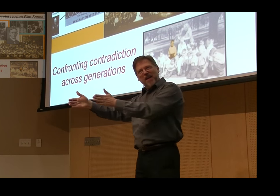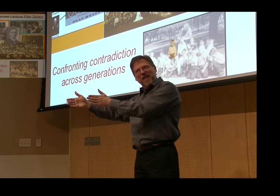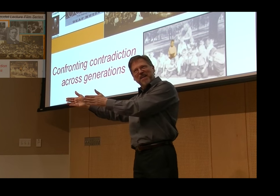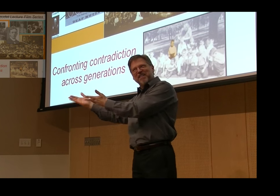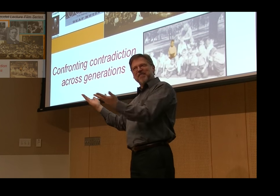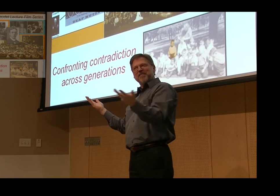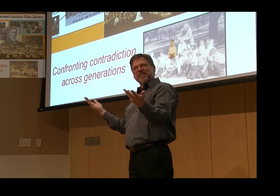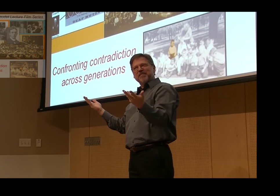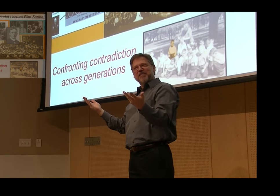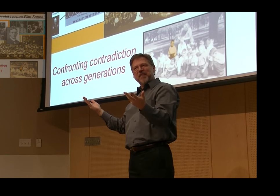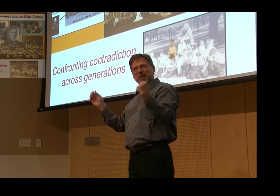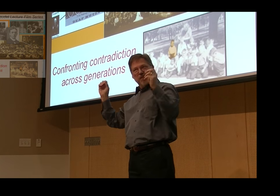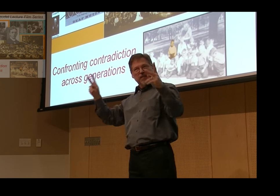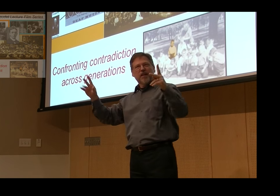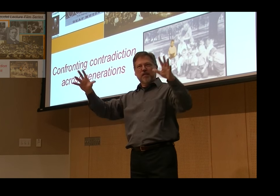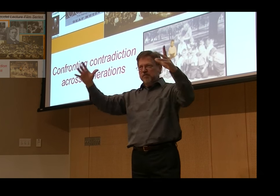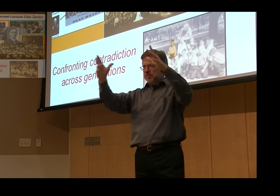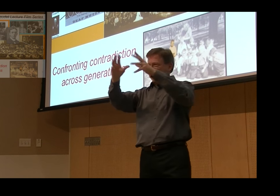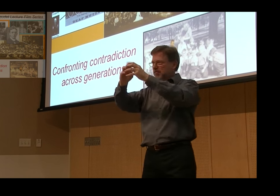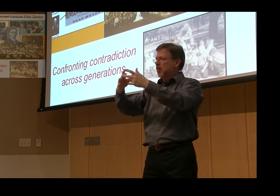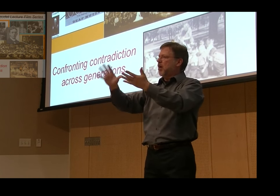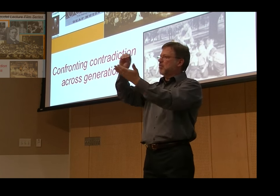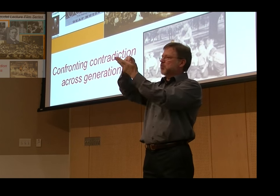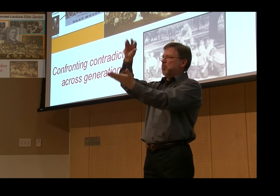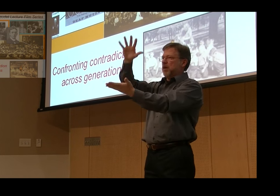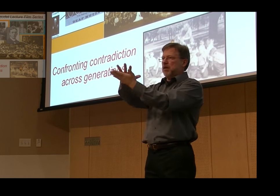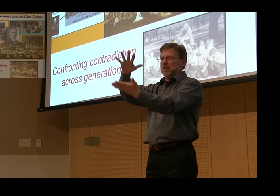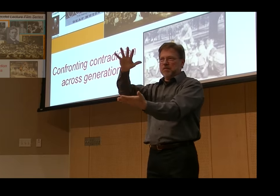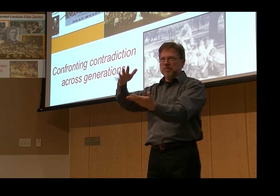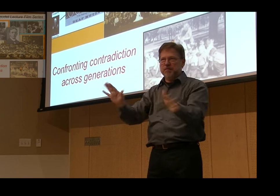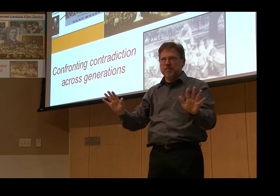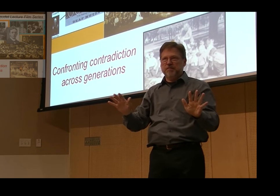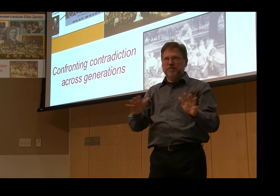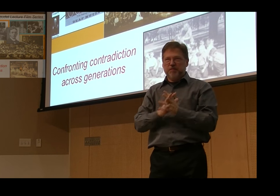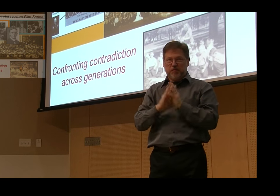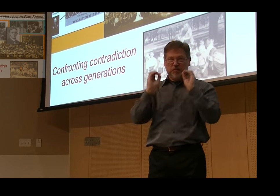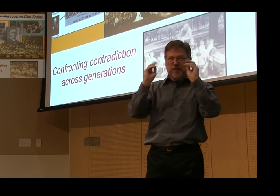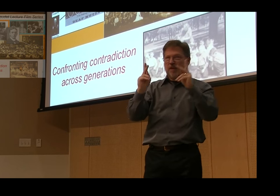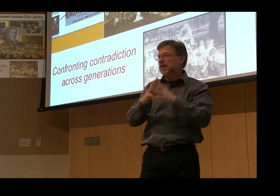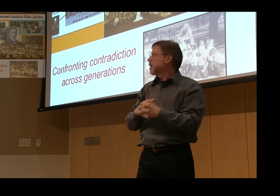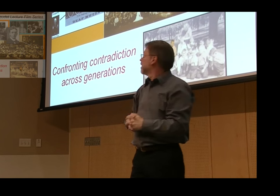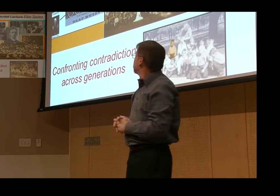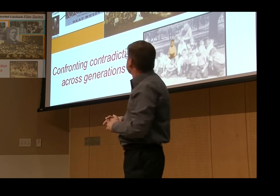in the United States. One person even talking about how he knew Clair, Laurent Clair, and saw him.